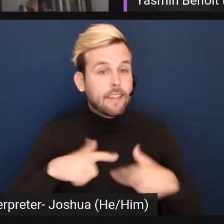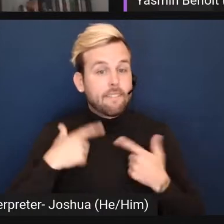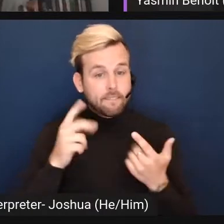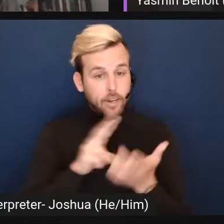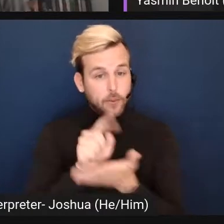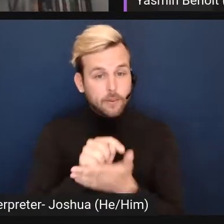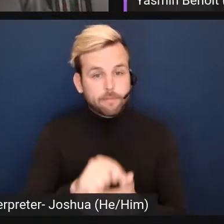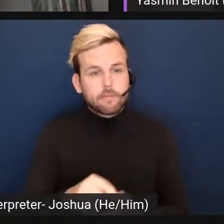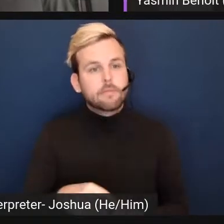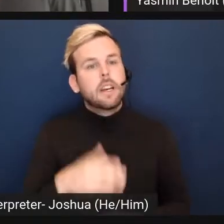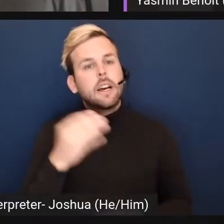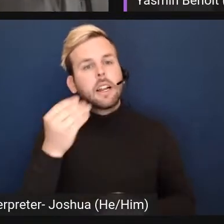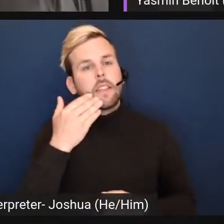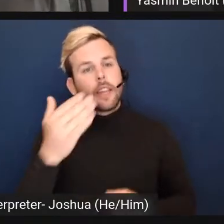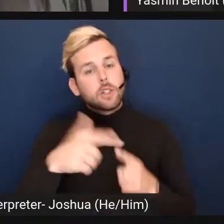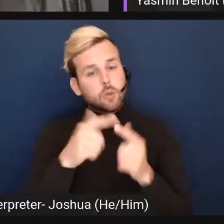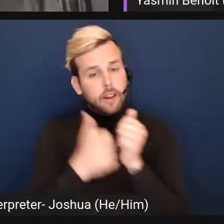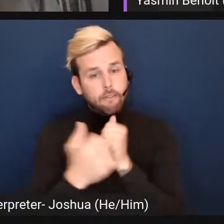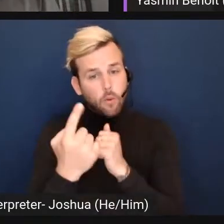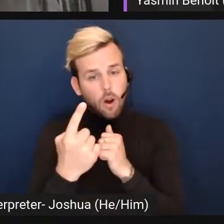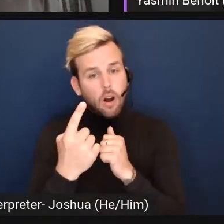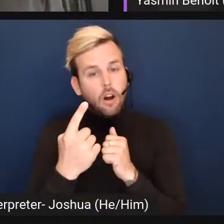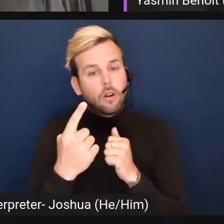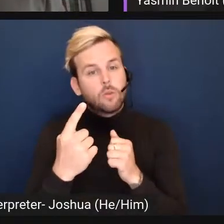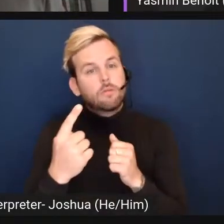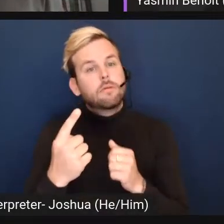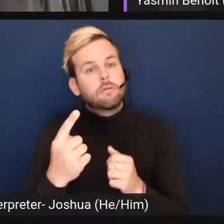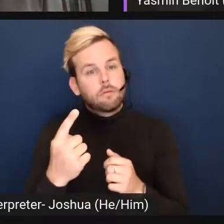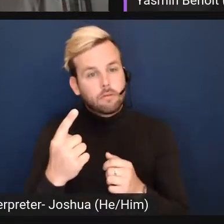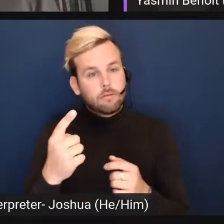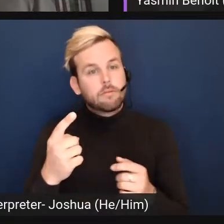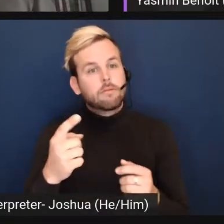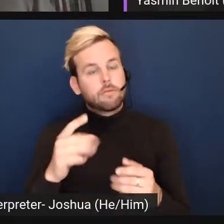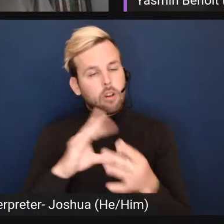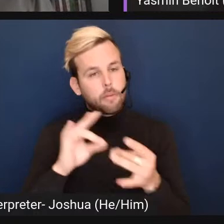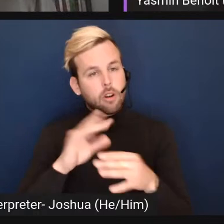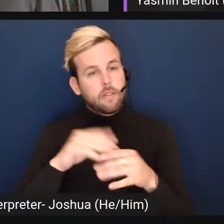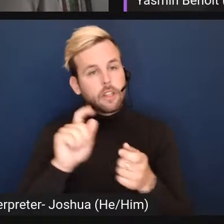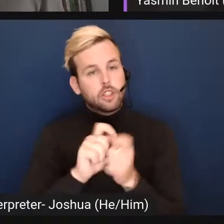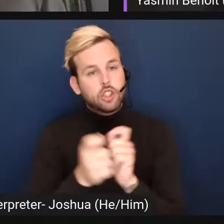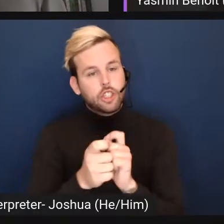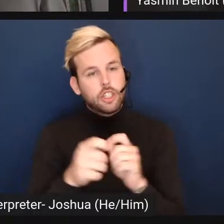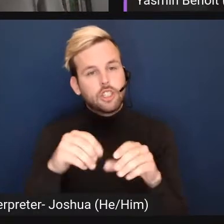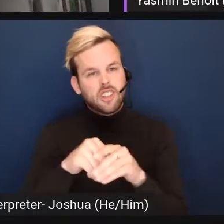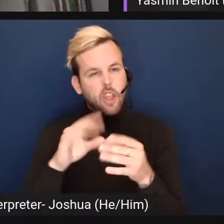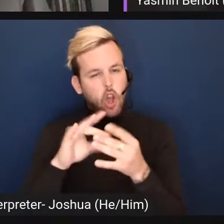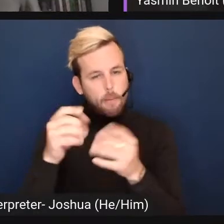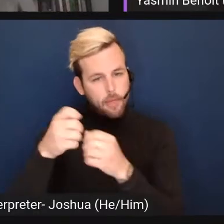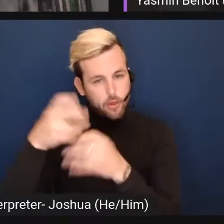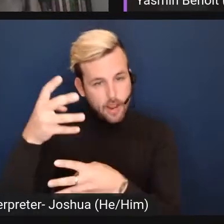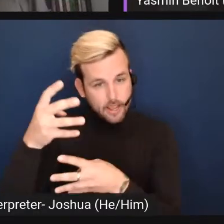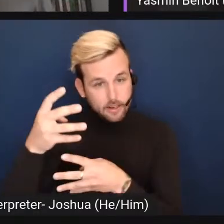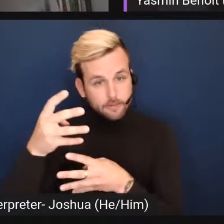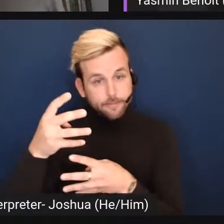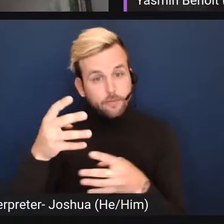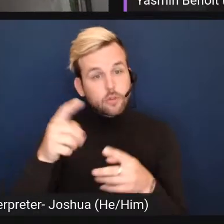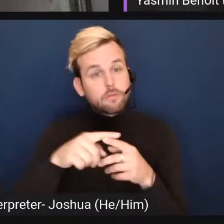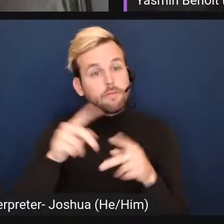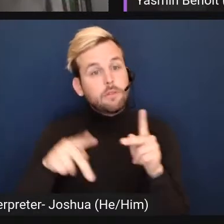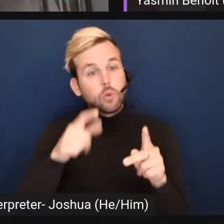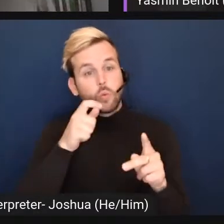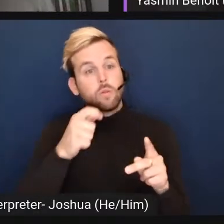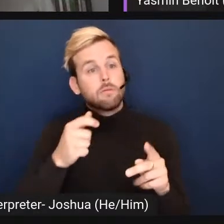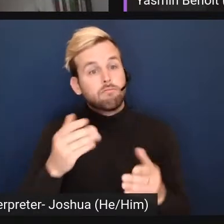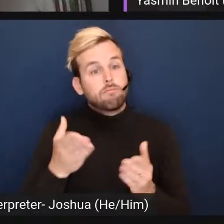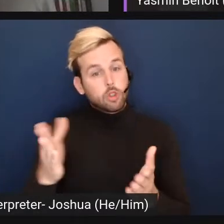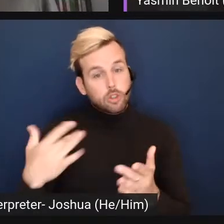And thank you to everyone who has commented on the change in the site comments thread. To folks who've raised concerns,